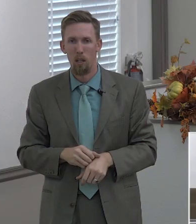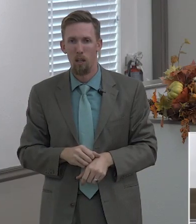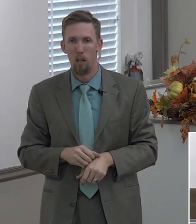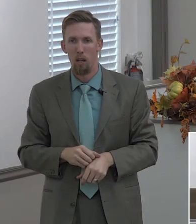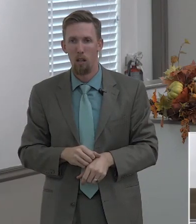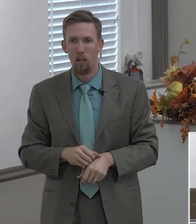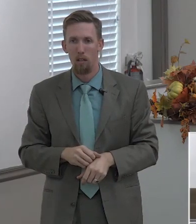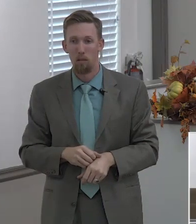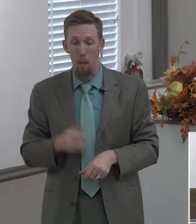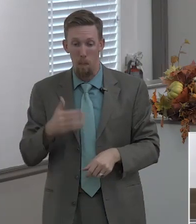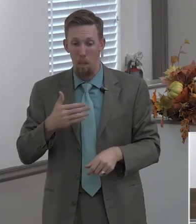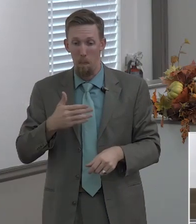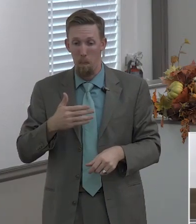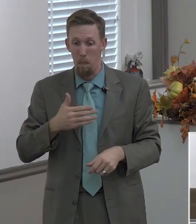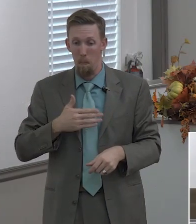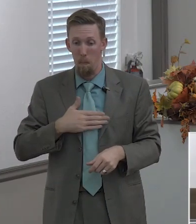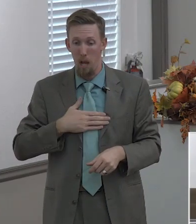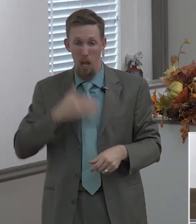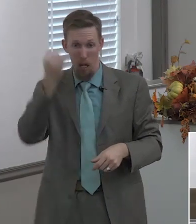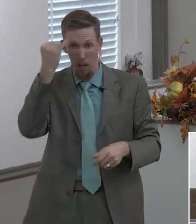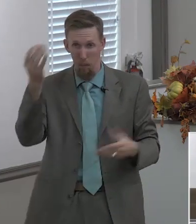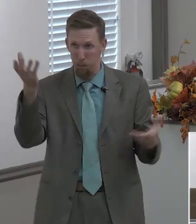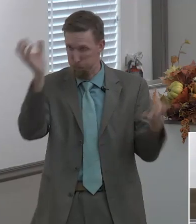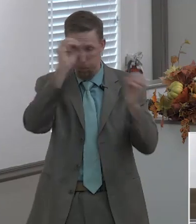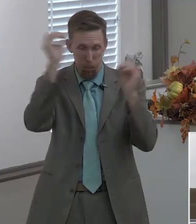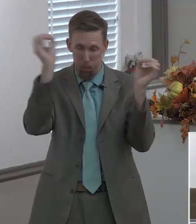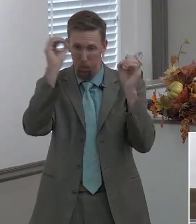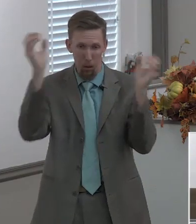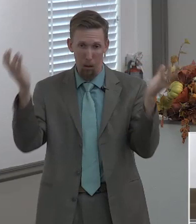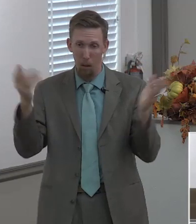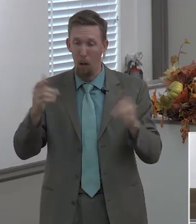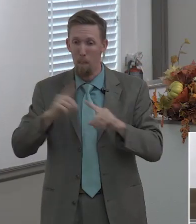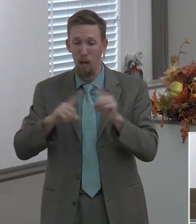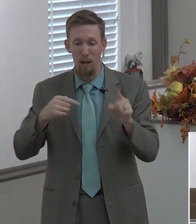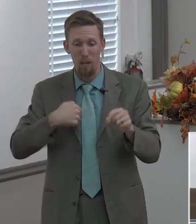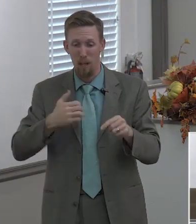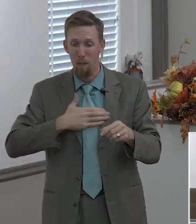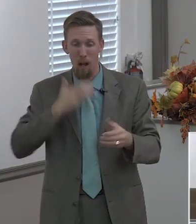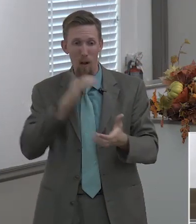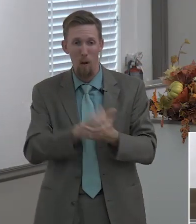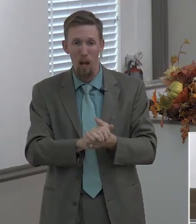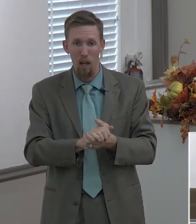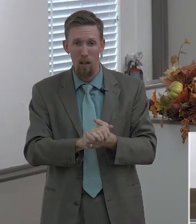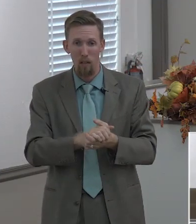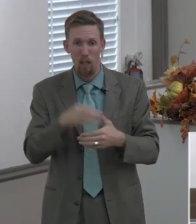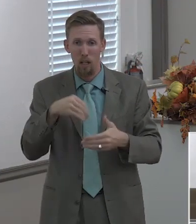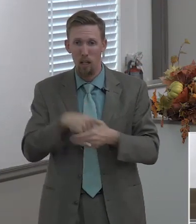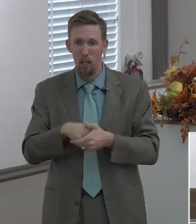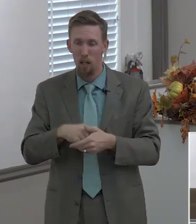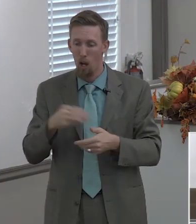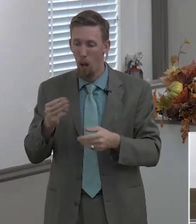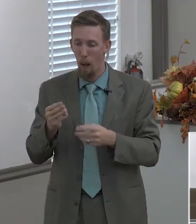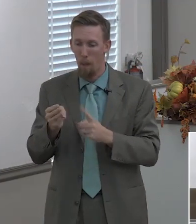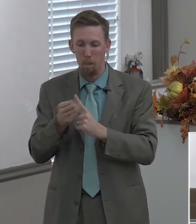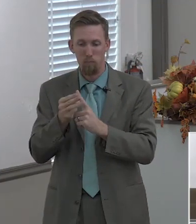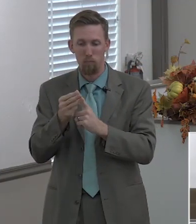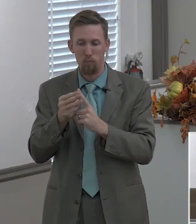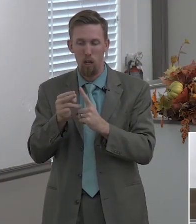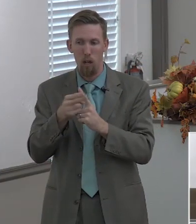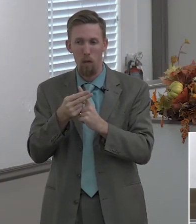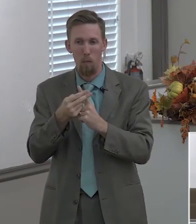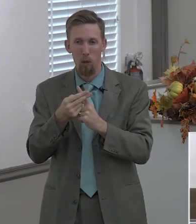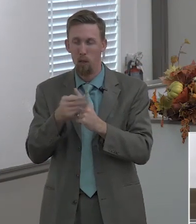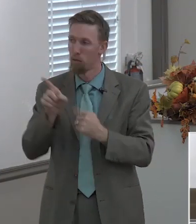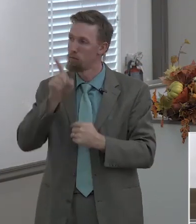i had no idea what god was going to do but i did know this that betty and i had in this little old motel over